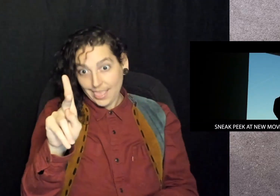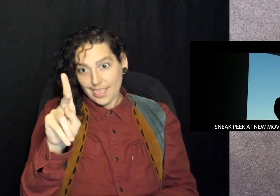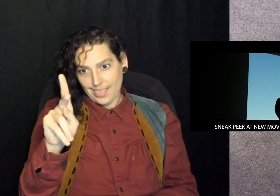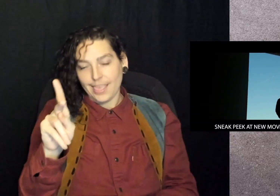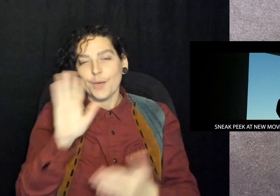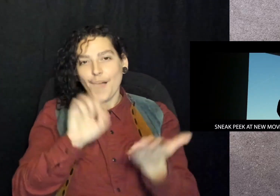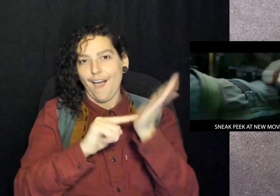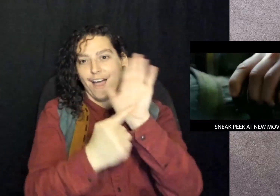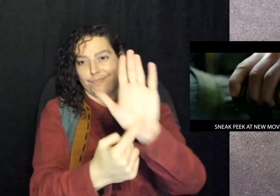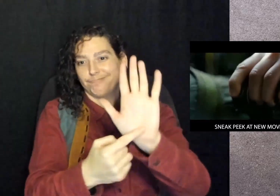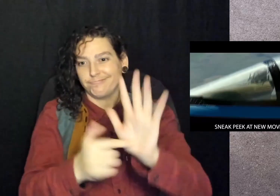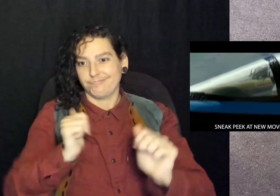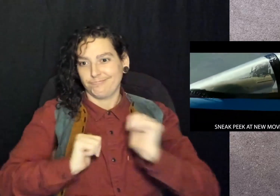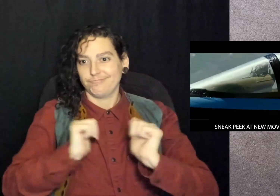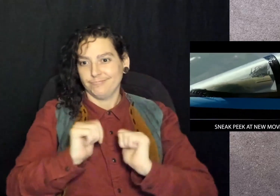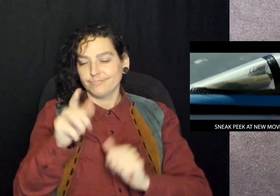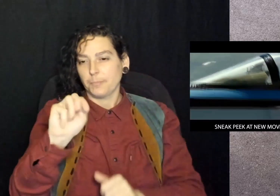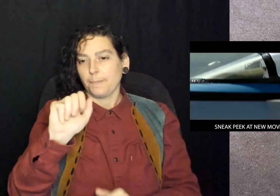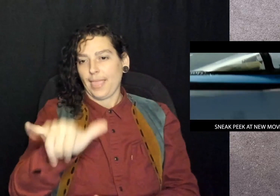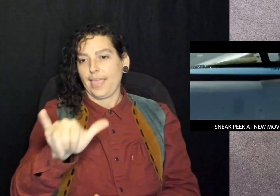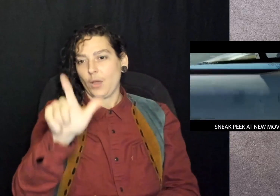It flies into theaters on May 27th.